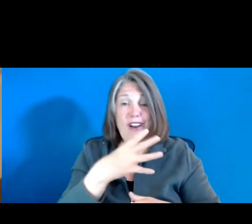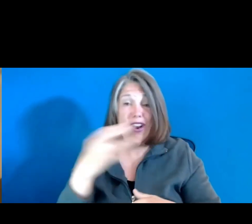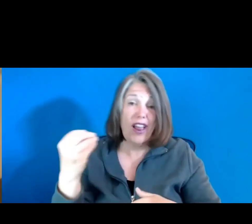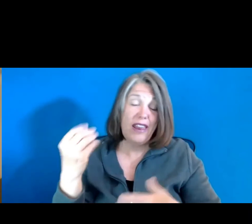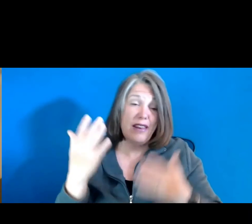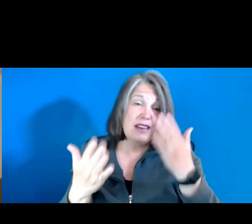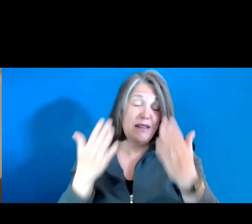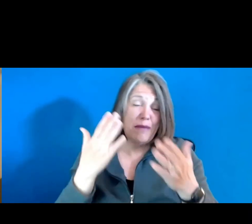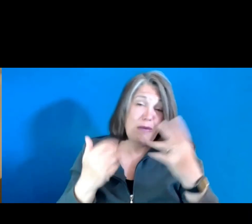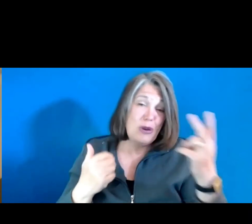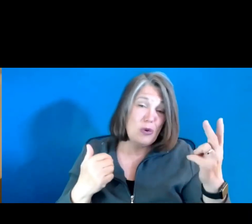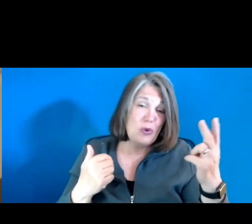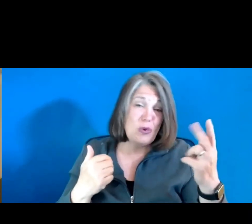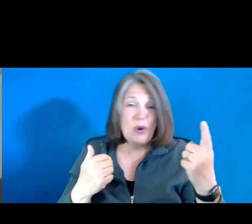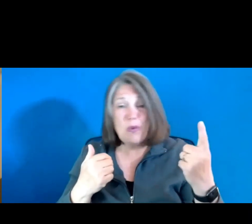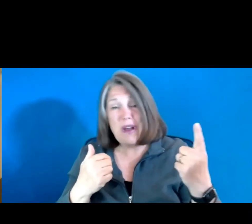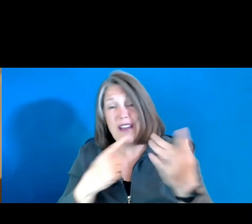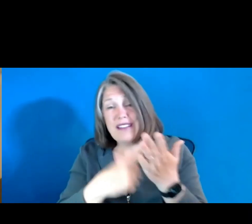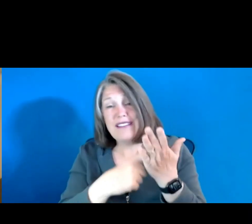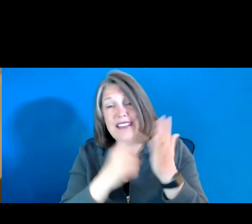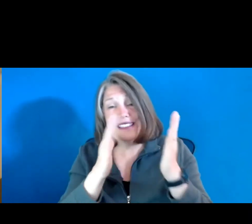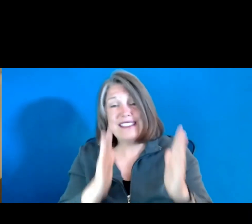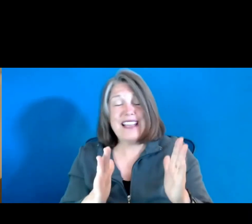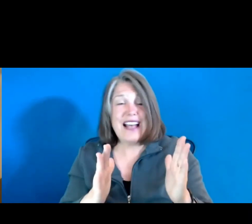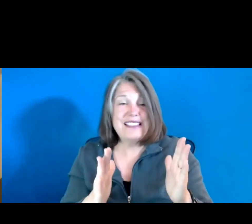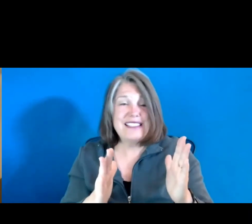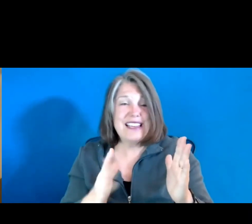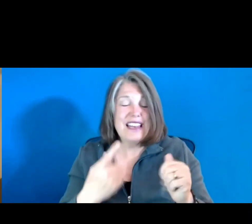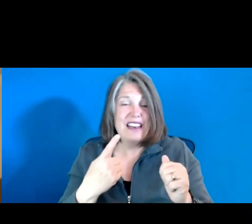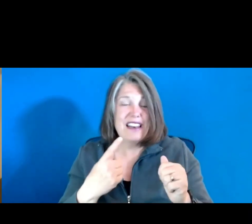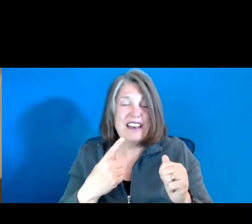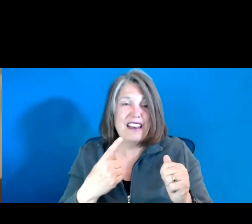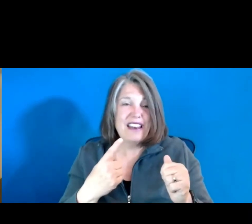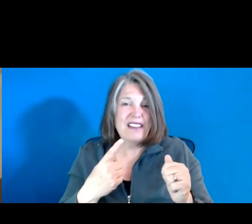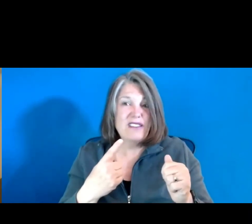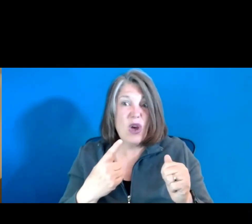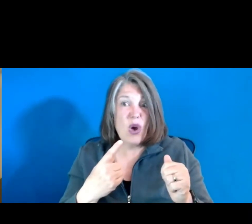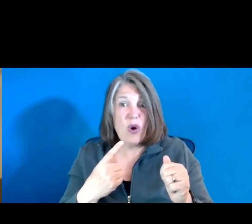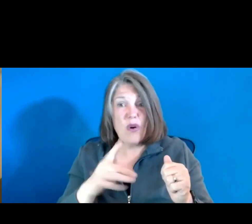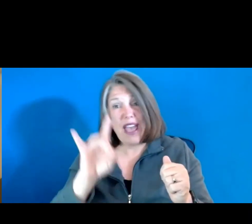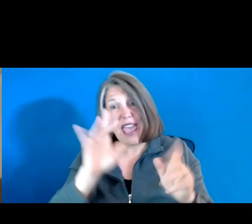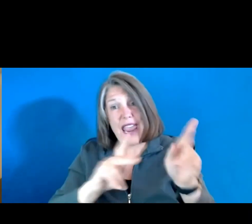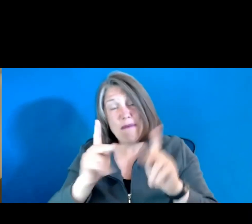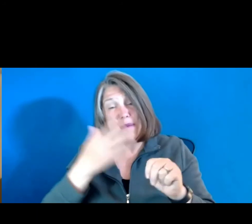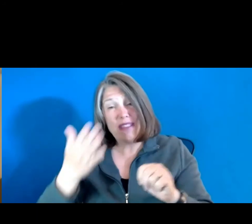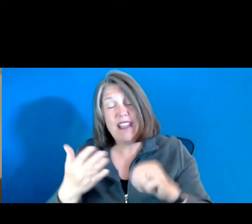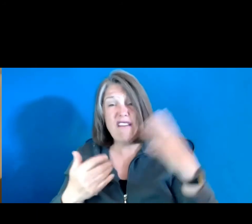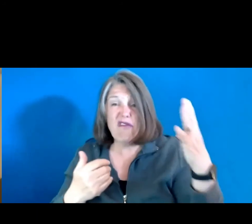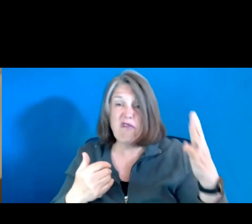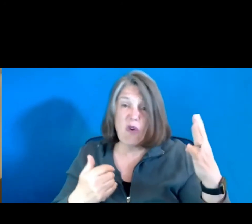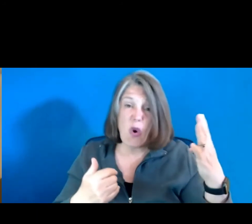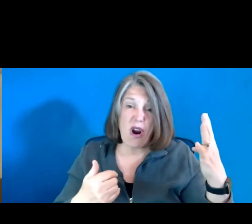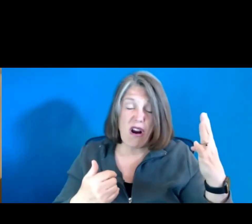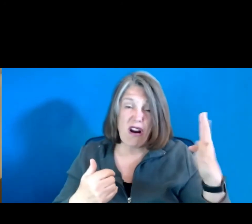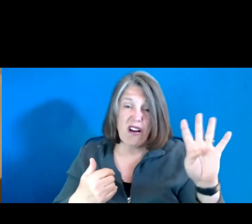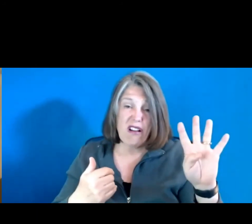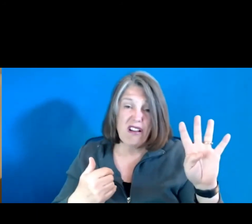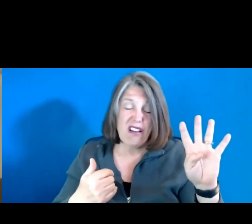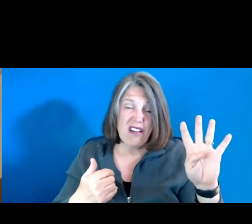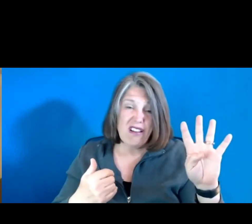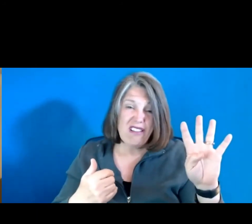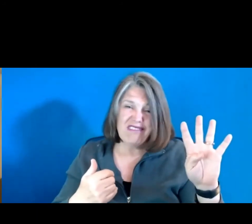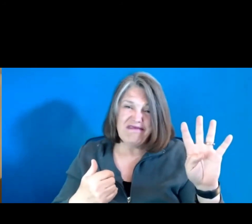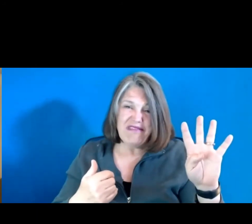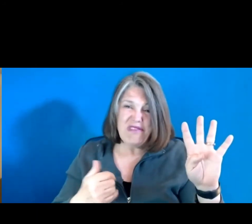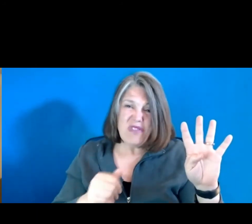two or one discussant. Of the eight, only four of you will be any more familiar with your work than what you are hearing